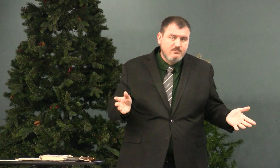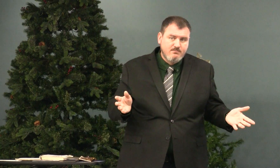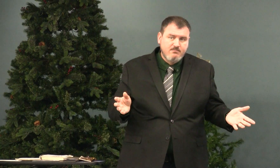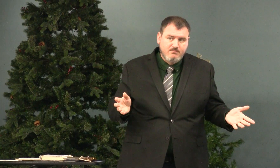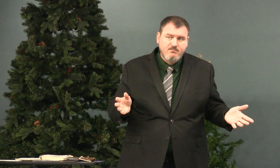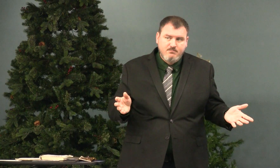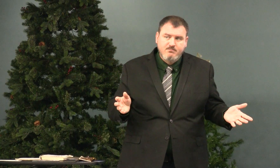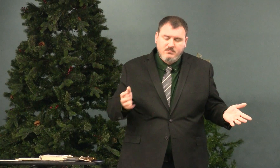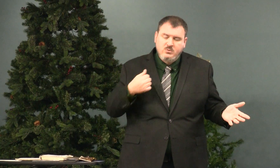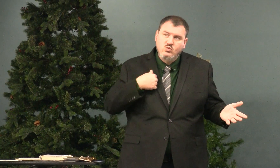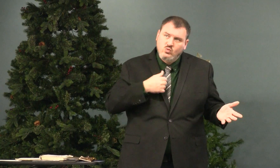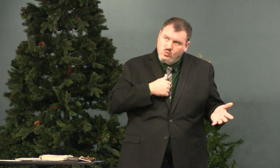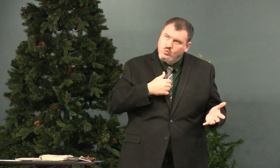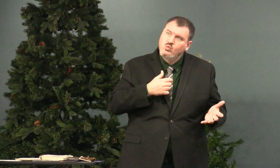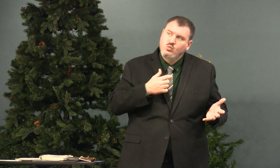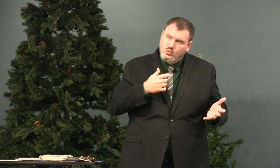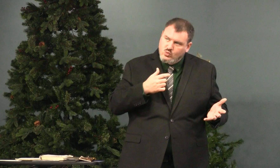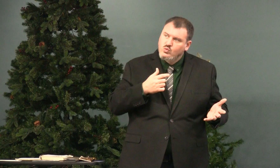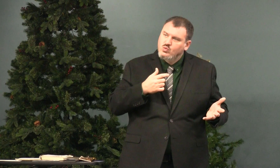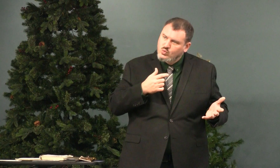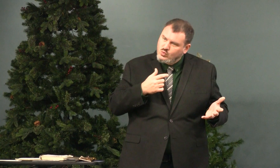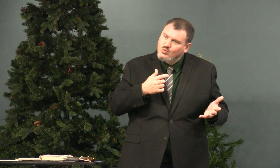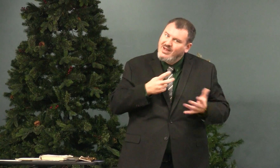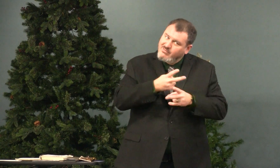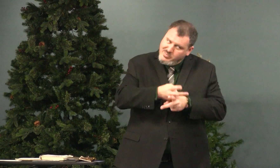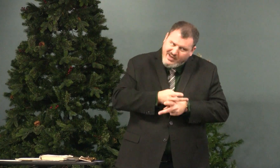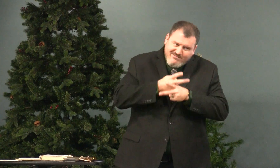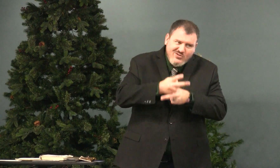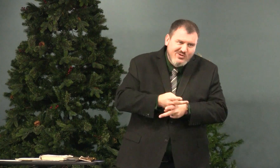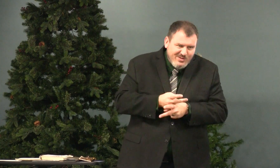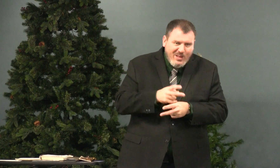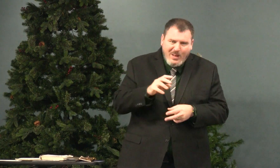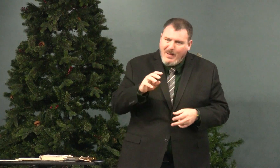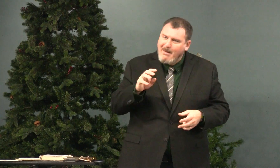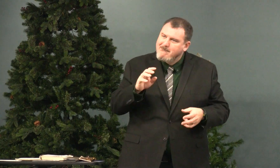He will accomplish what he will accomplish and be careful.